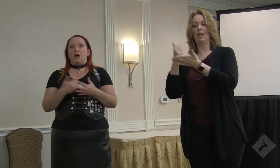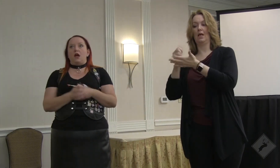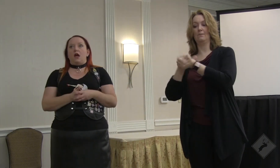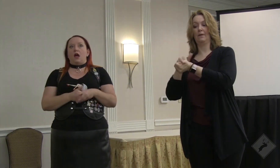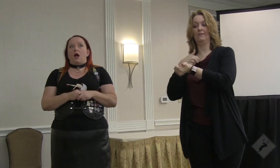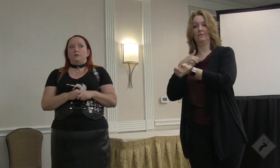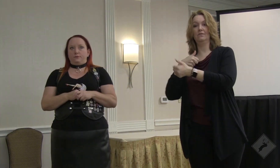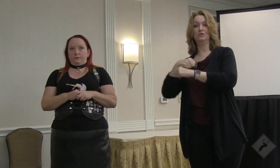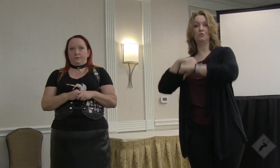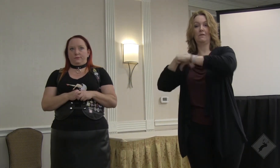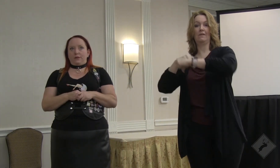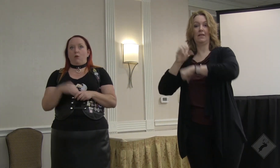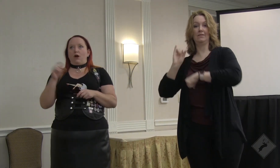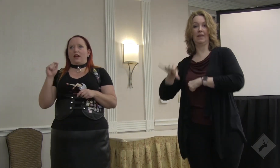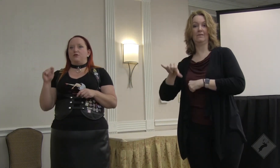this?